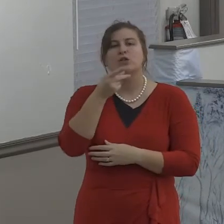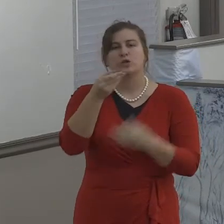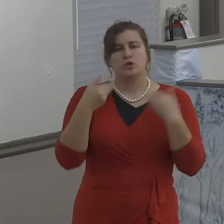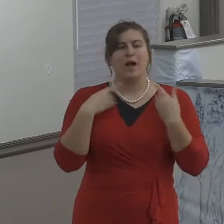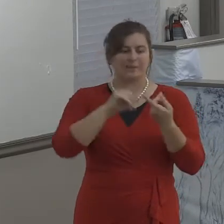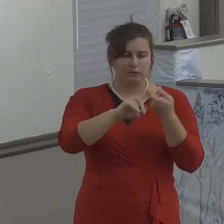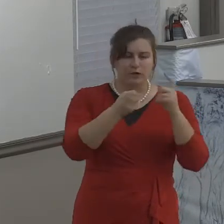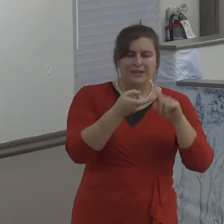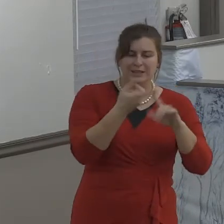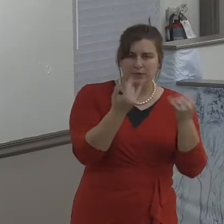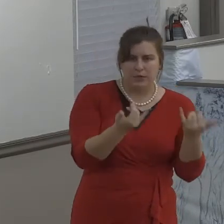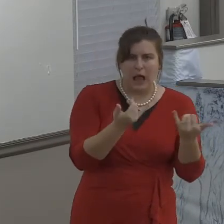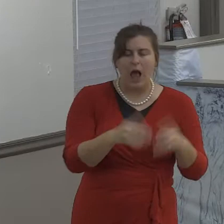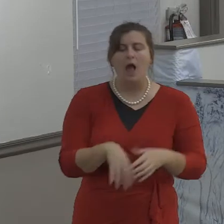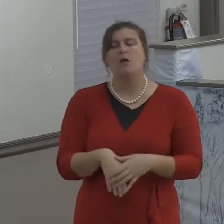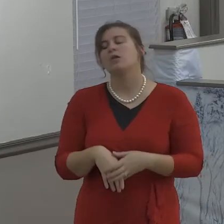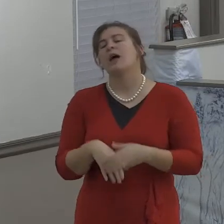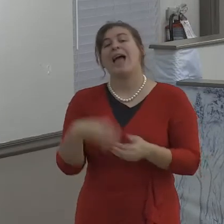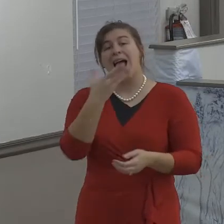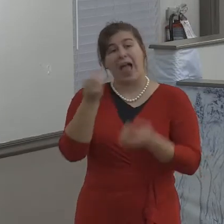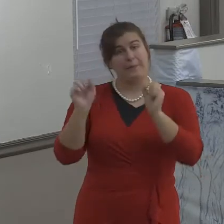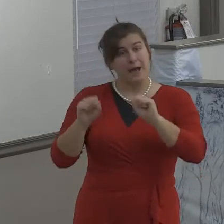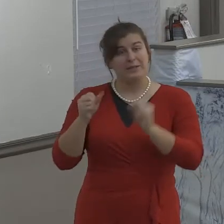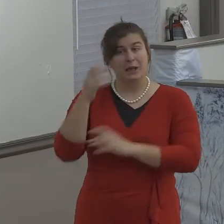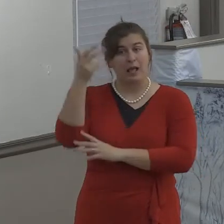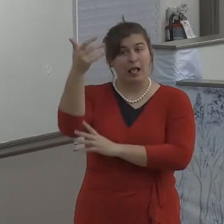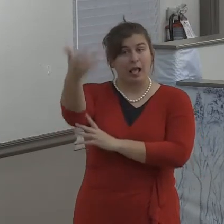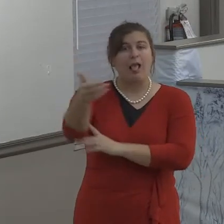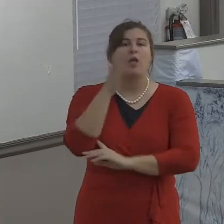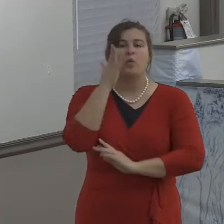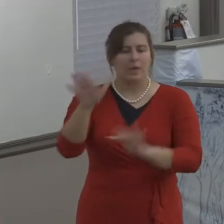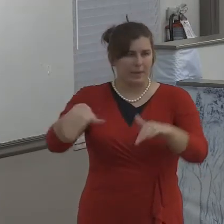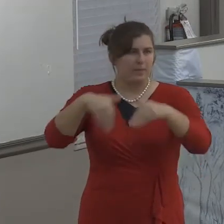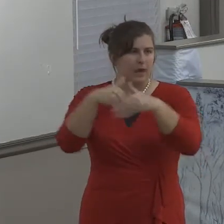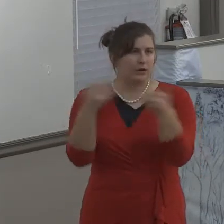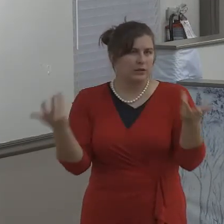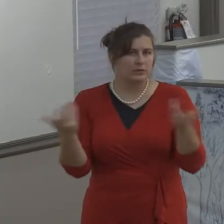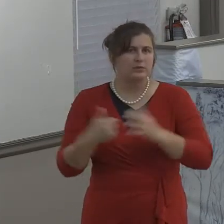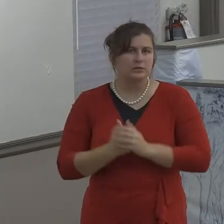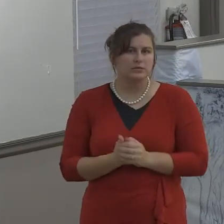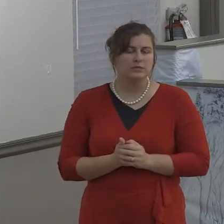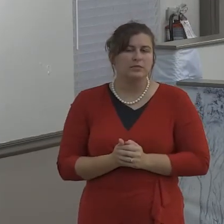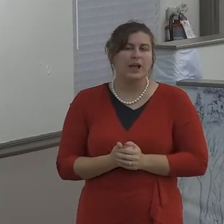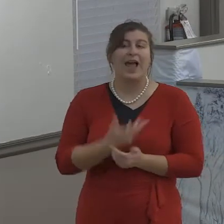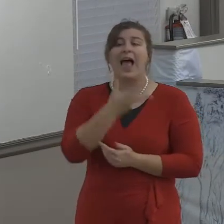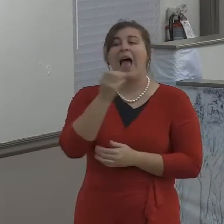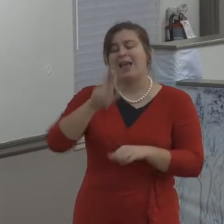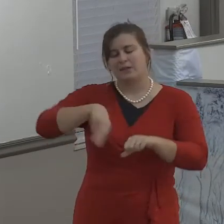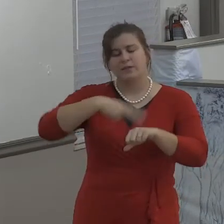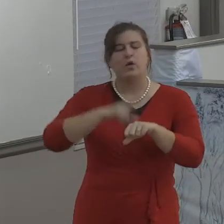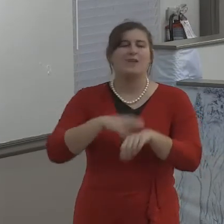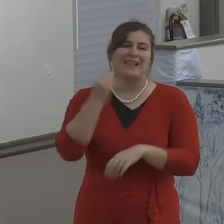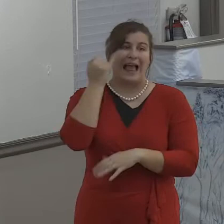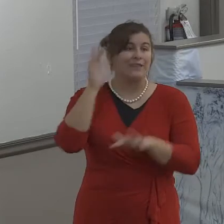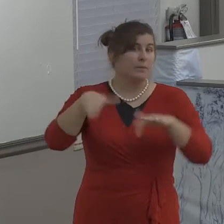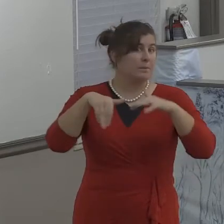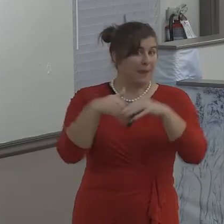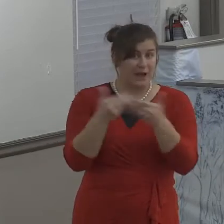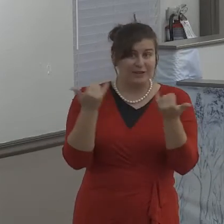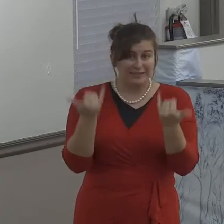Divorce is probably the biggest issue of the day. Sadly, it's even the biggest issue amongst Christians.